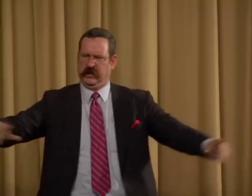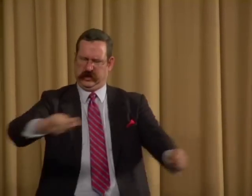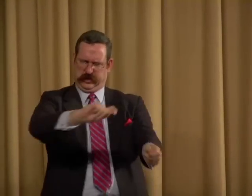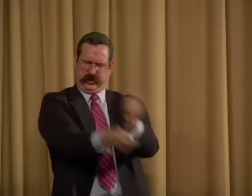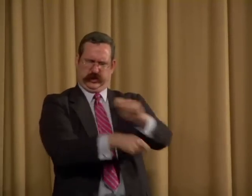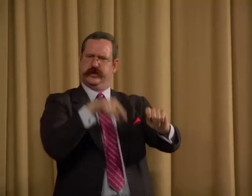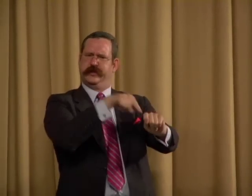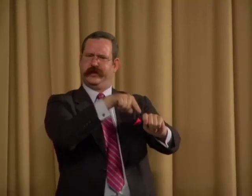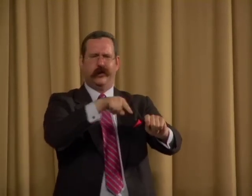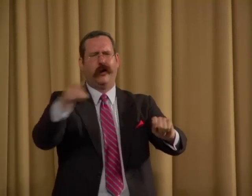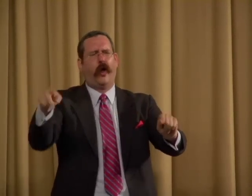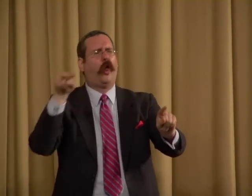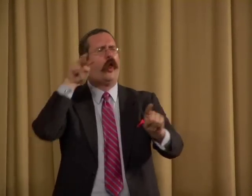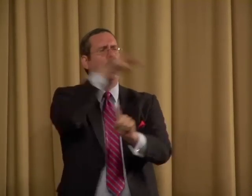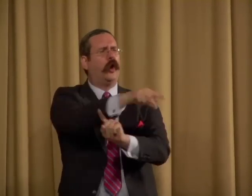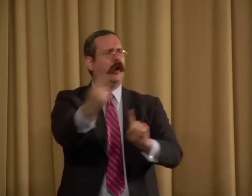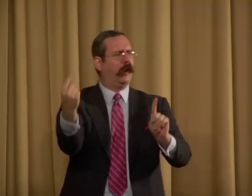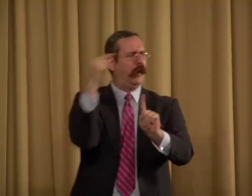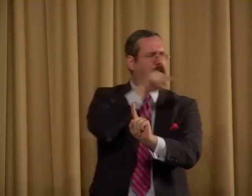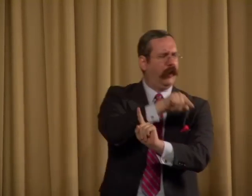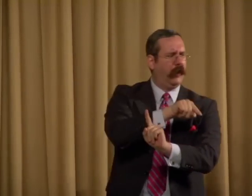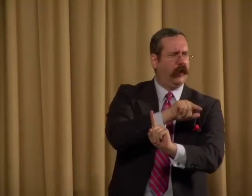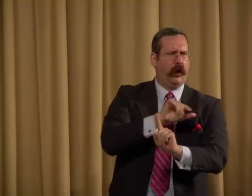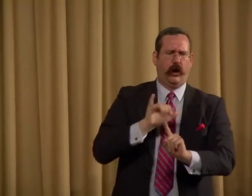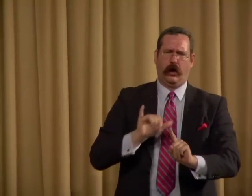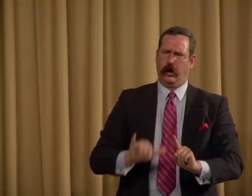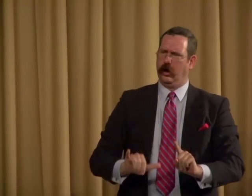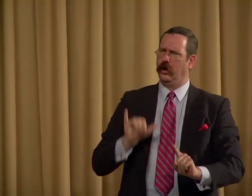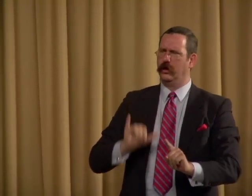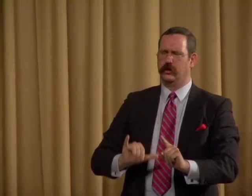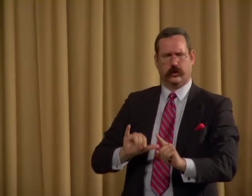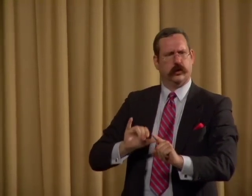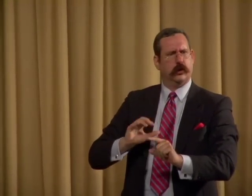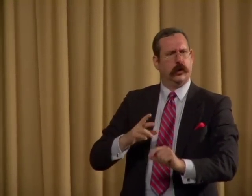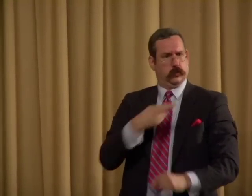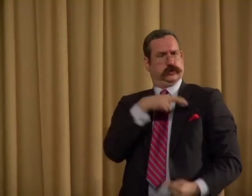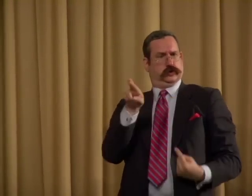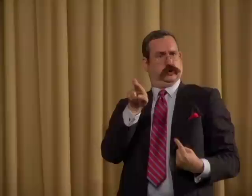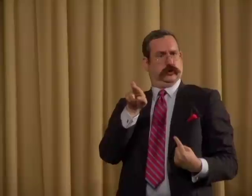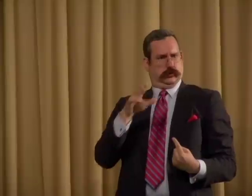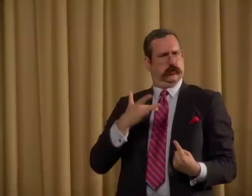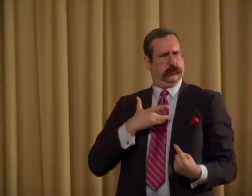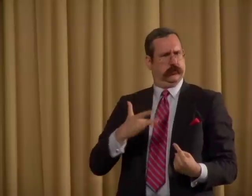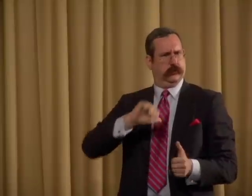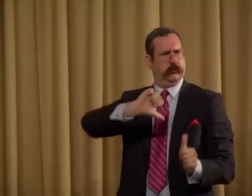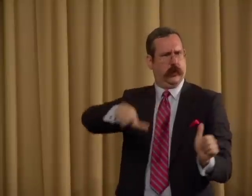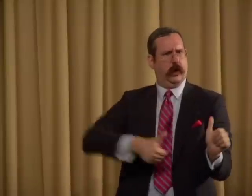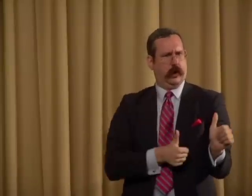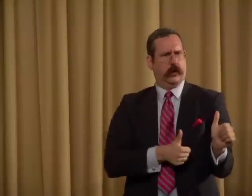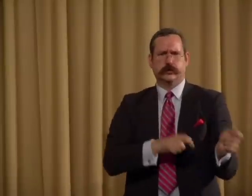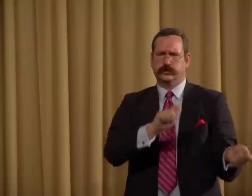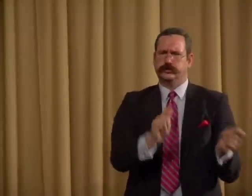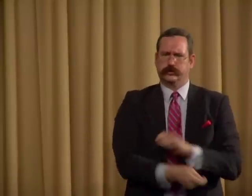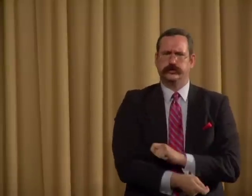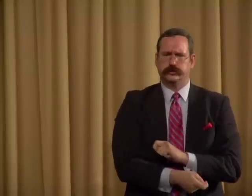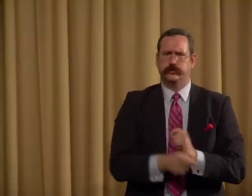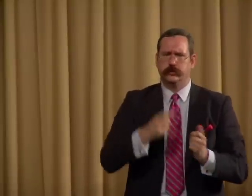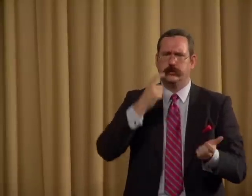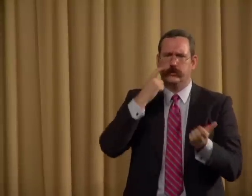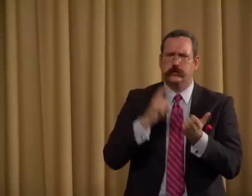venues, when you look behind the change, there is a religious